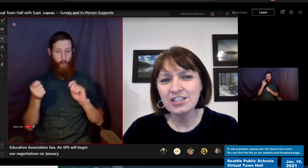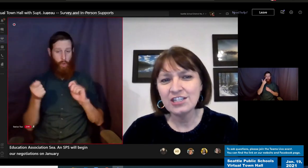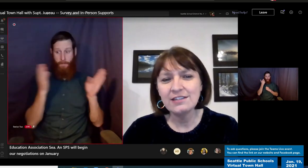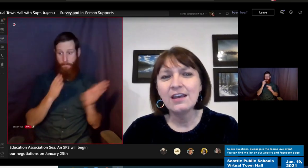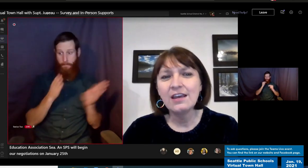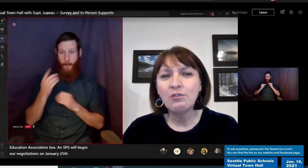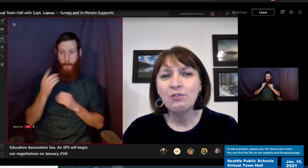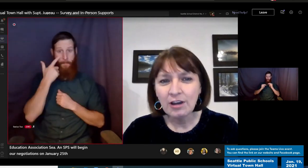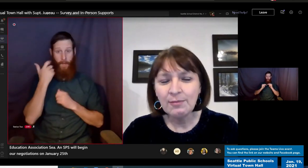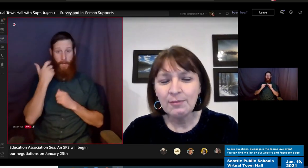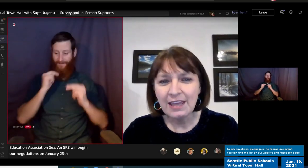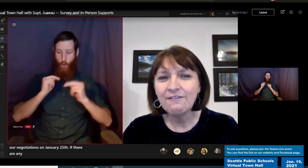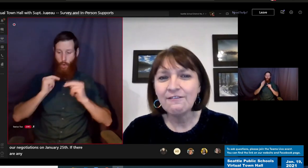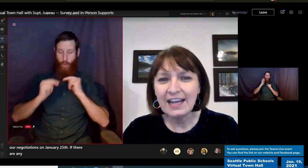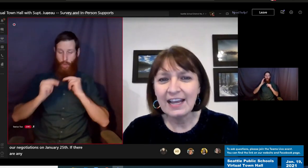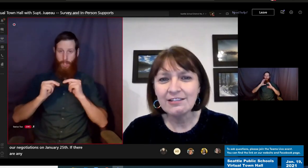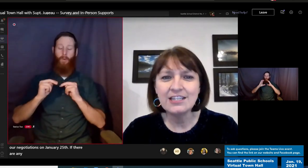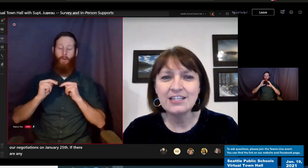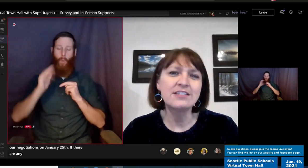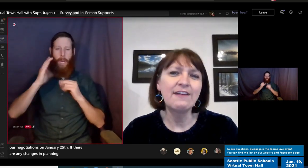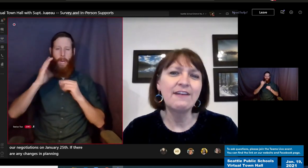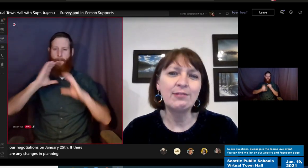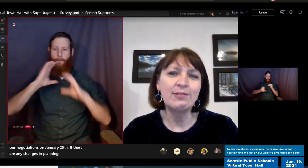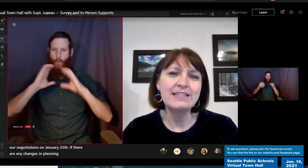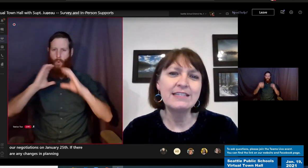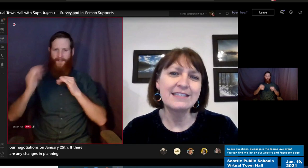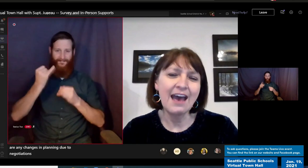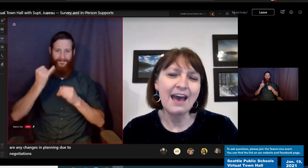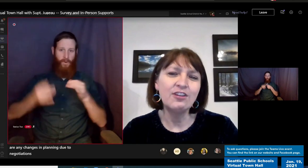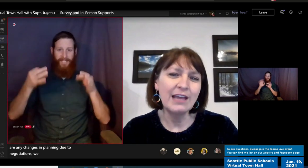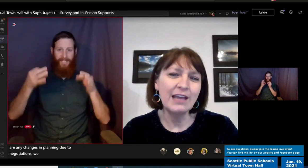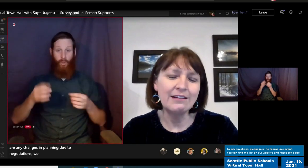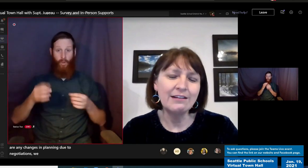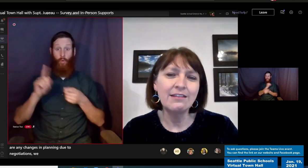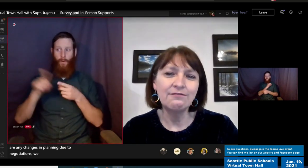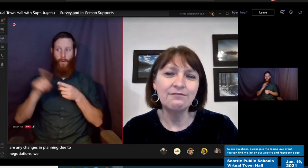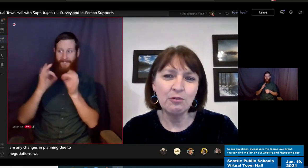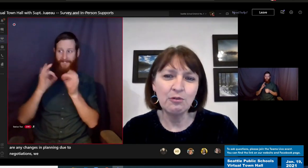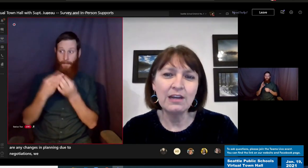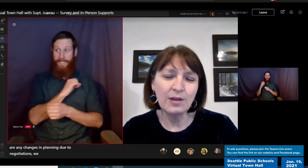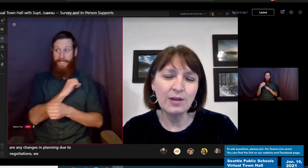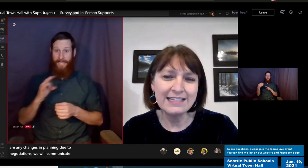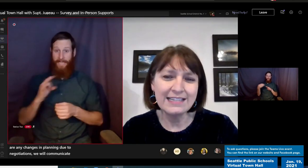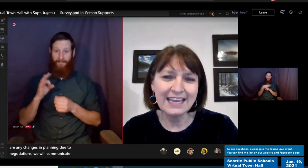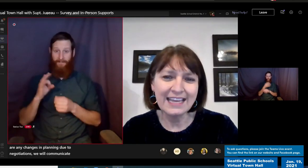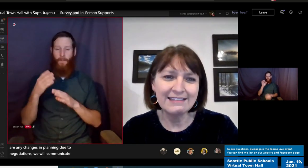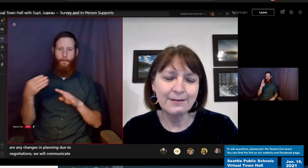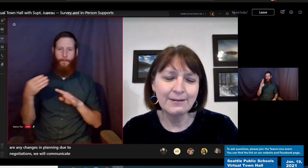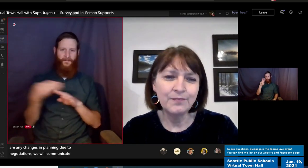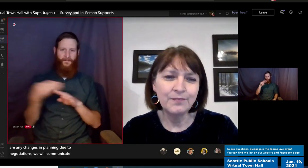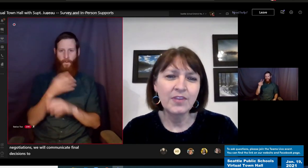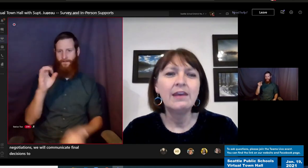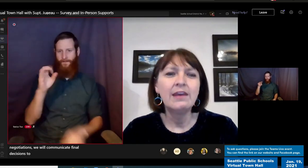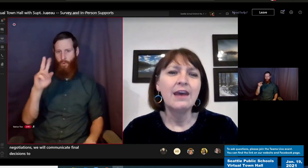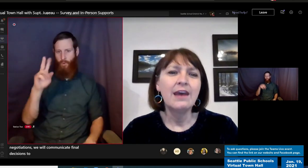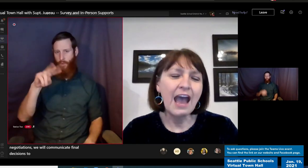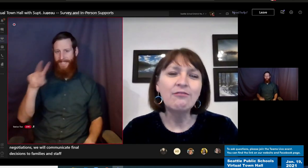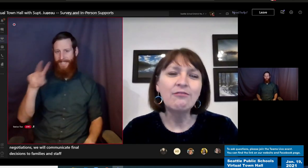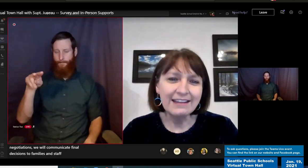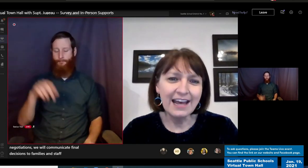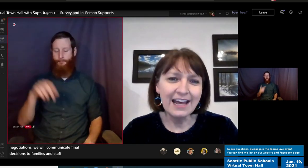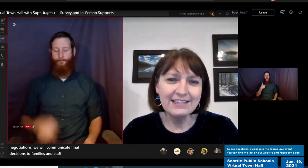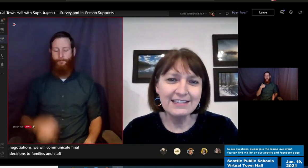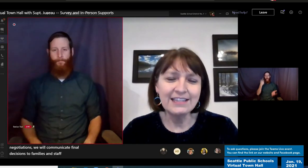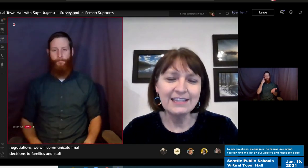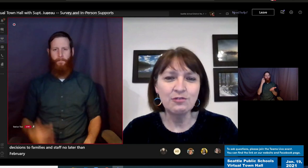we will communicate final decisions to families and staff no later than February 22nd. I recognize